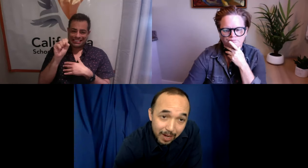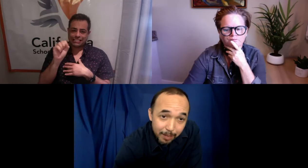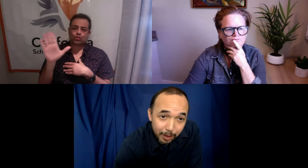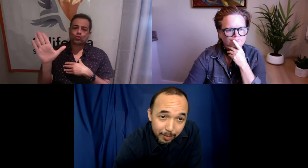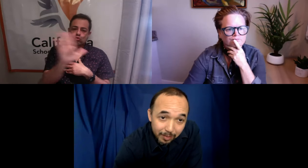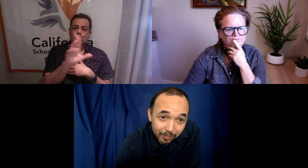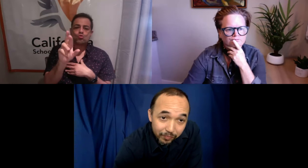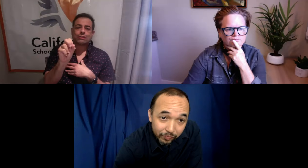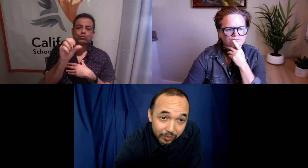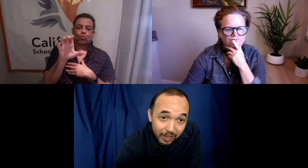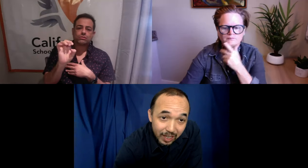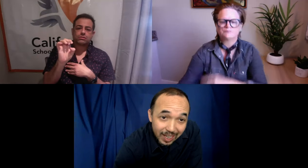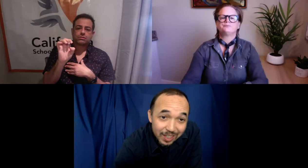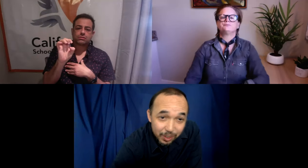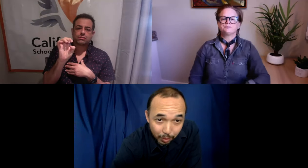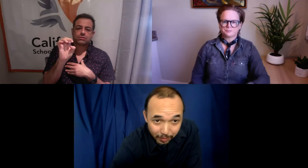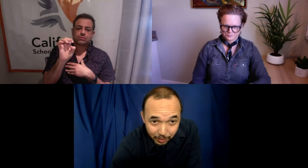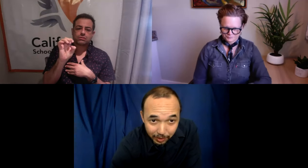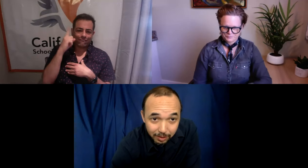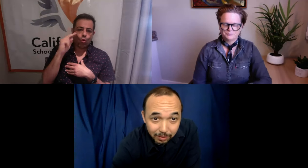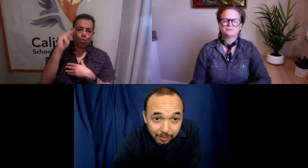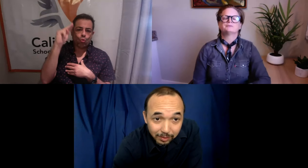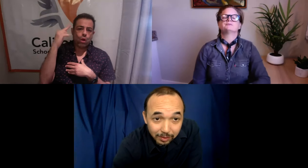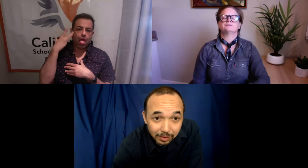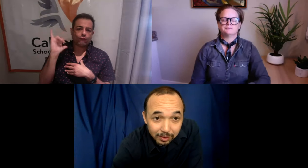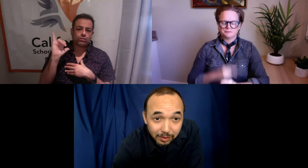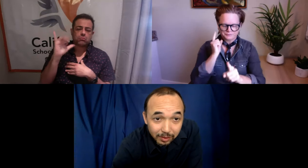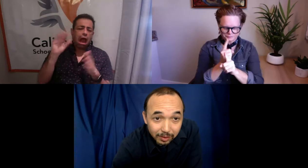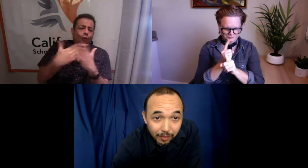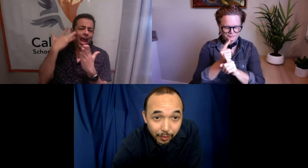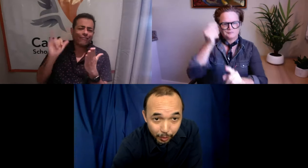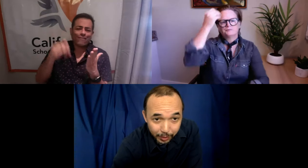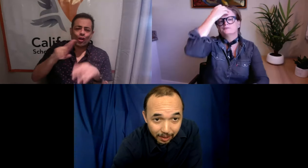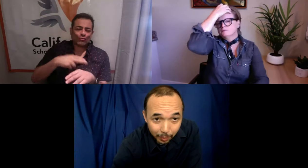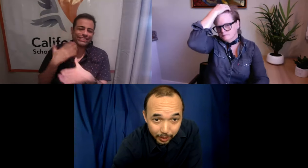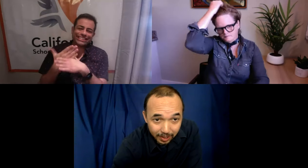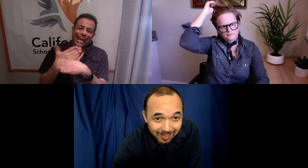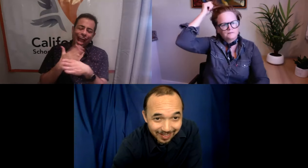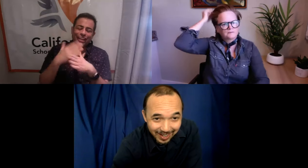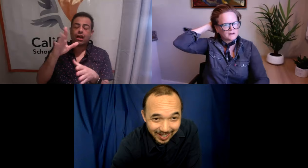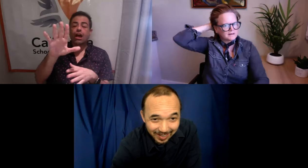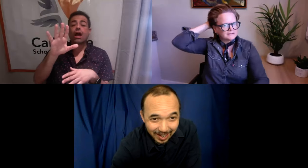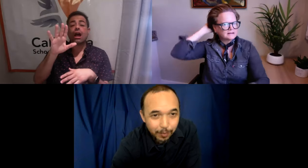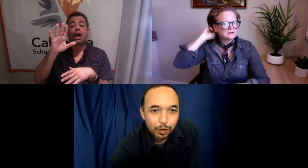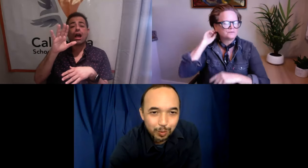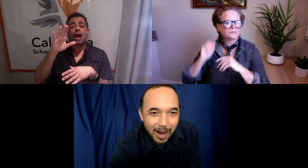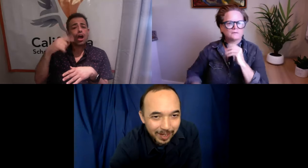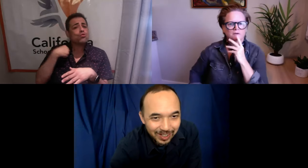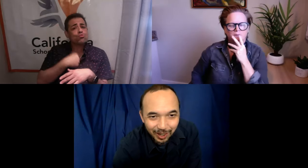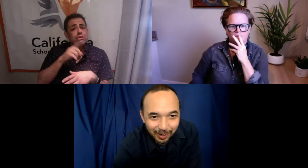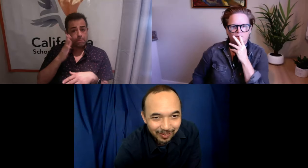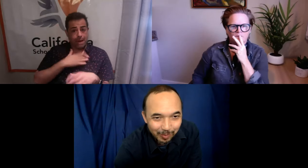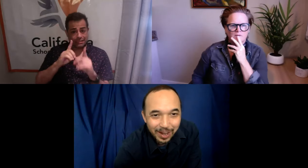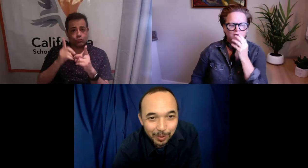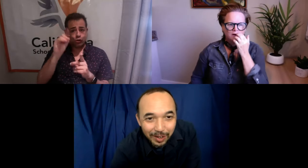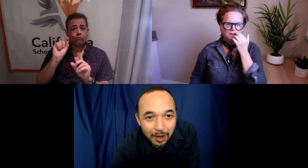My department is your resource. For Northern California, right? And of course, we're happy to